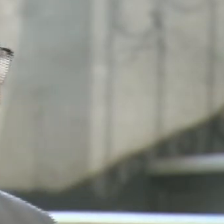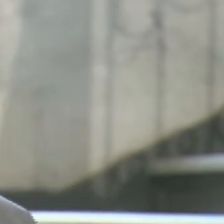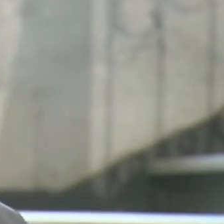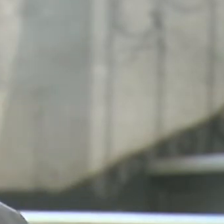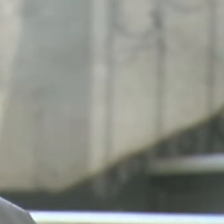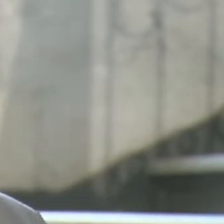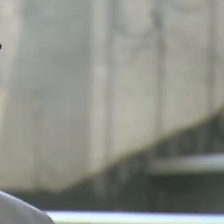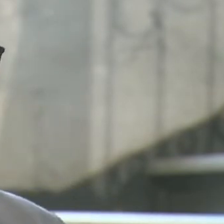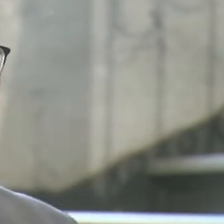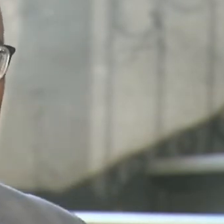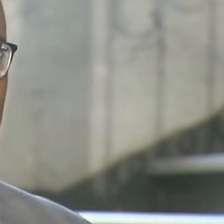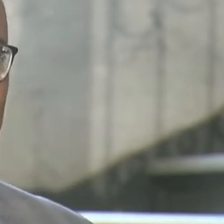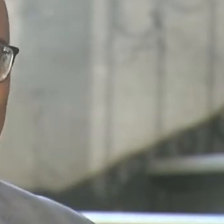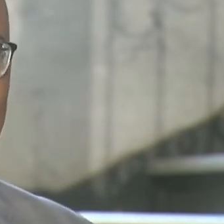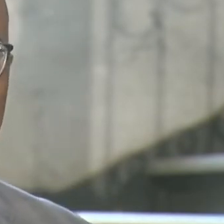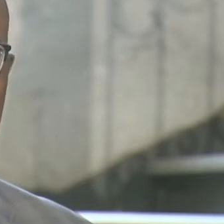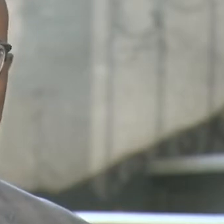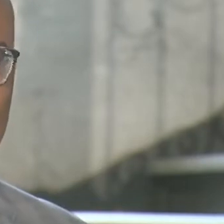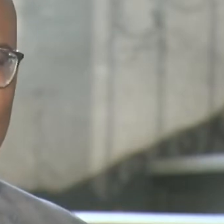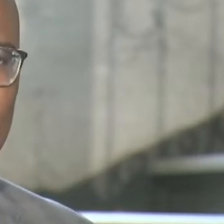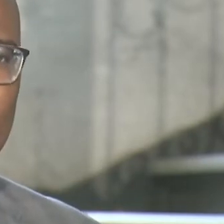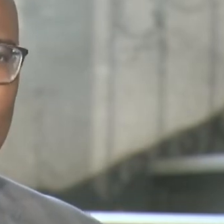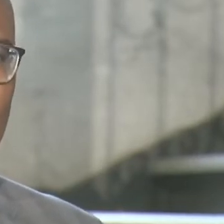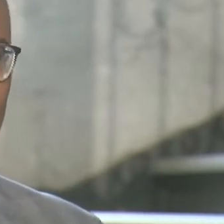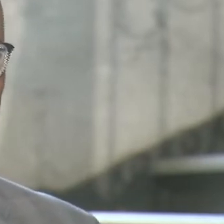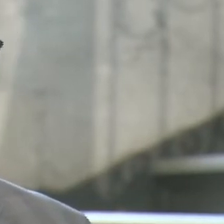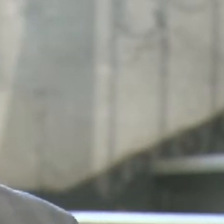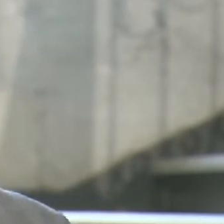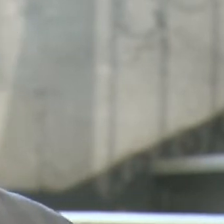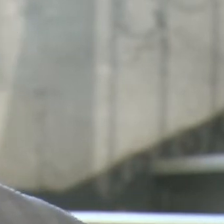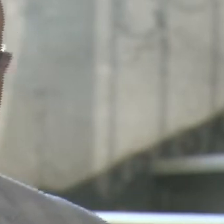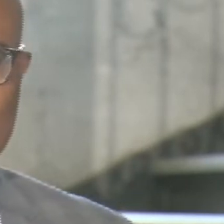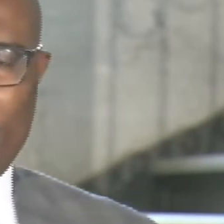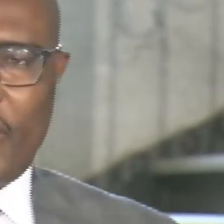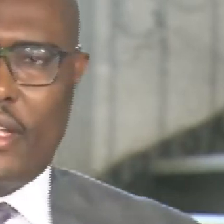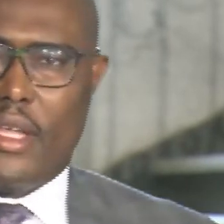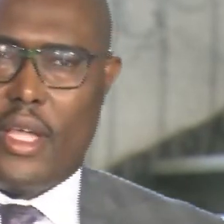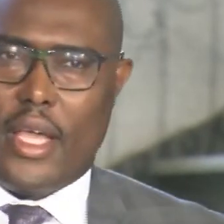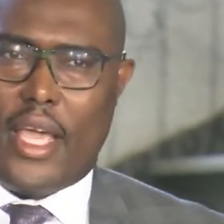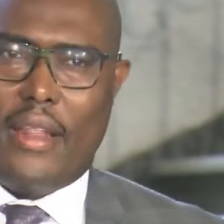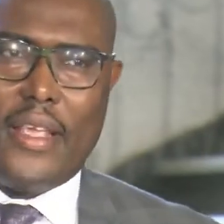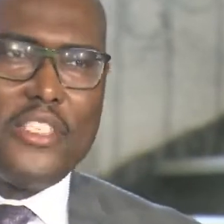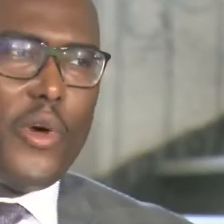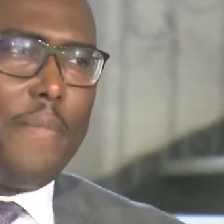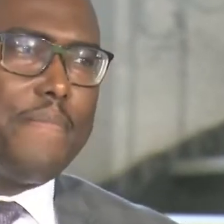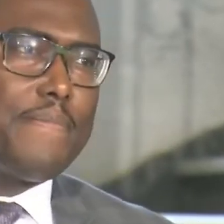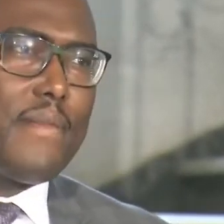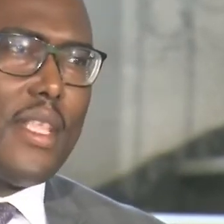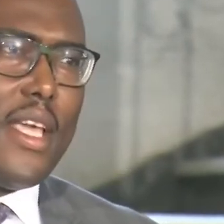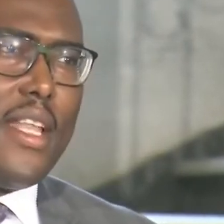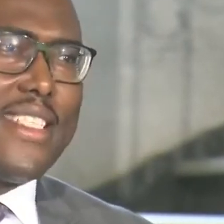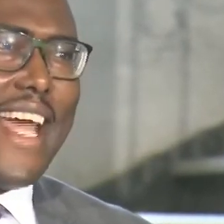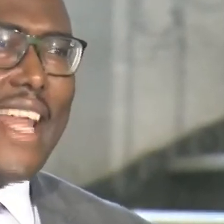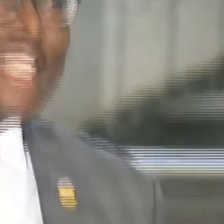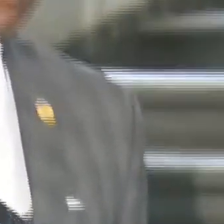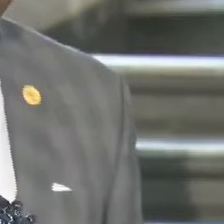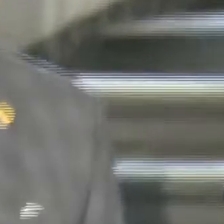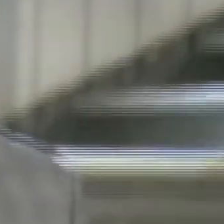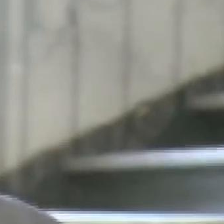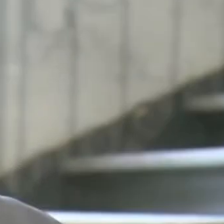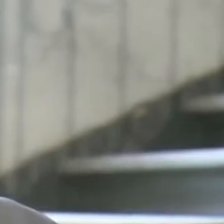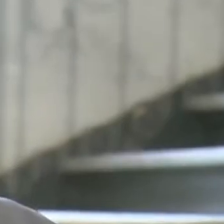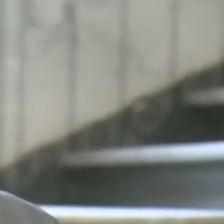come back and they'll see additional uptick. We're in that uptick period and guess what? It is not